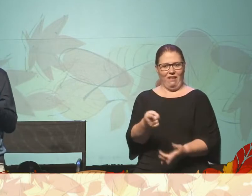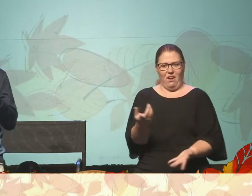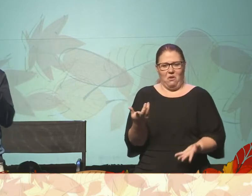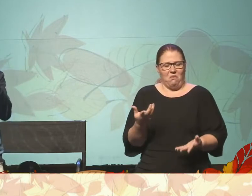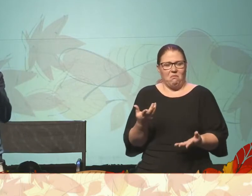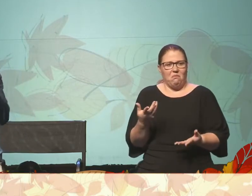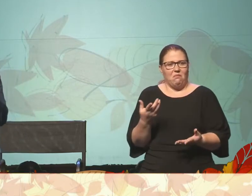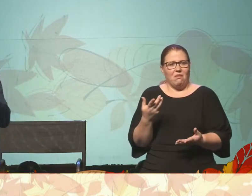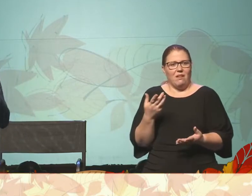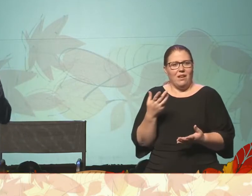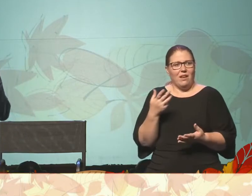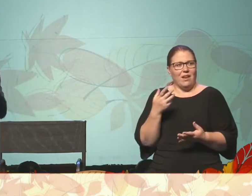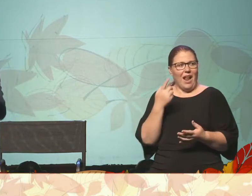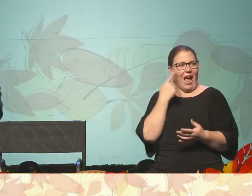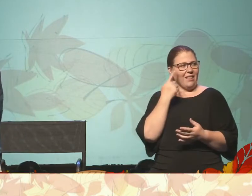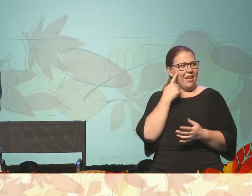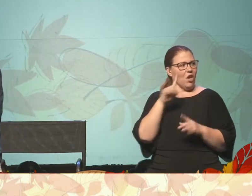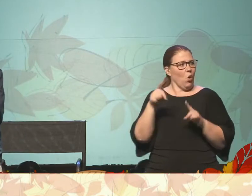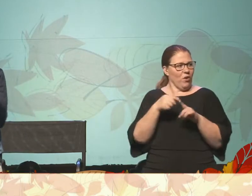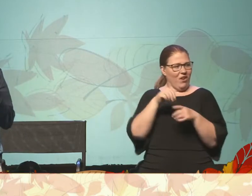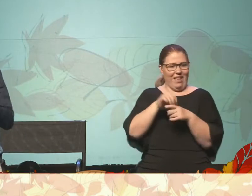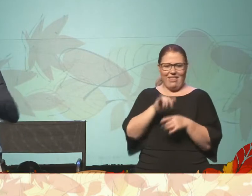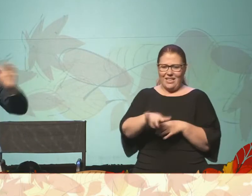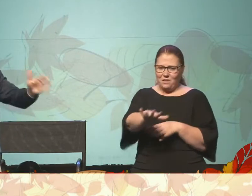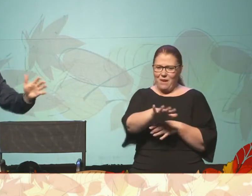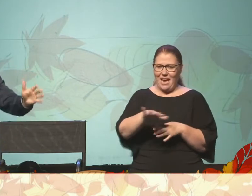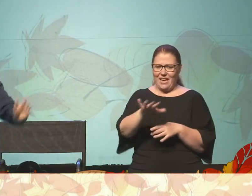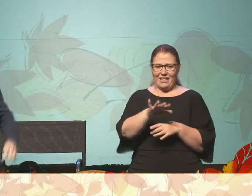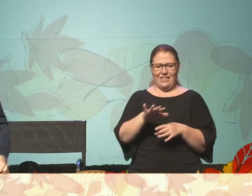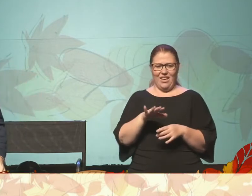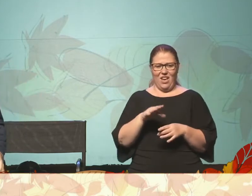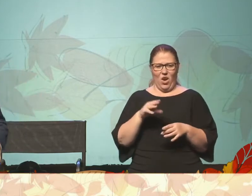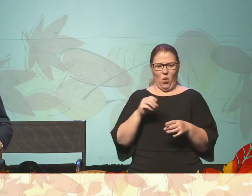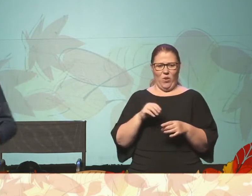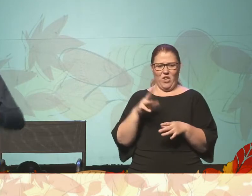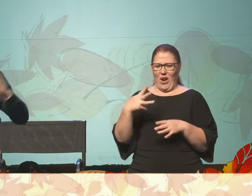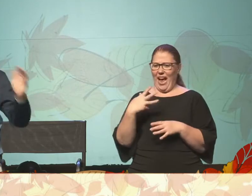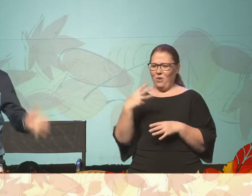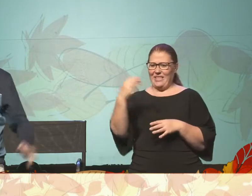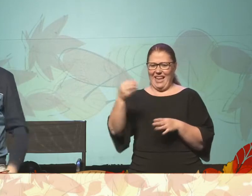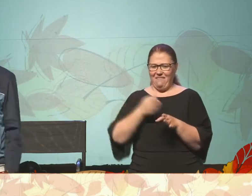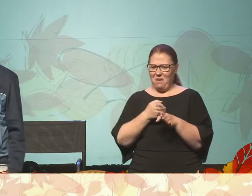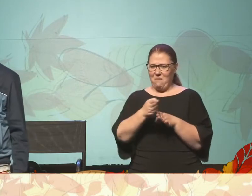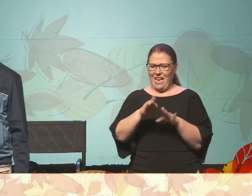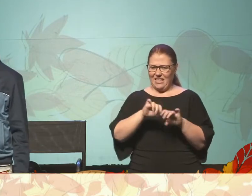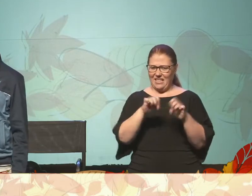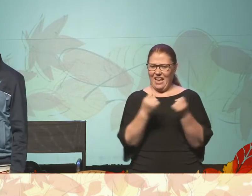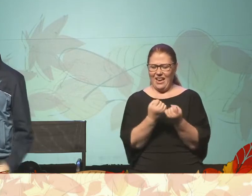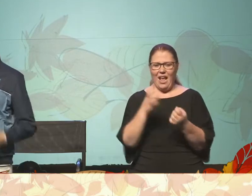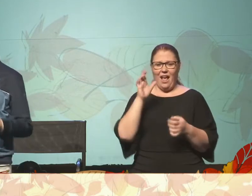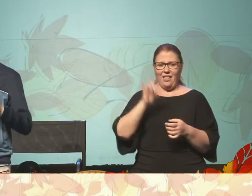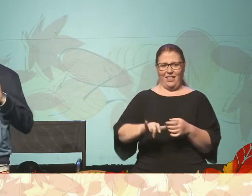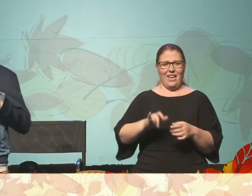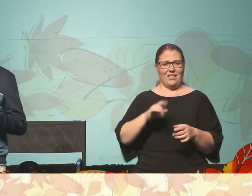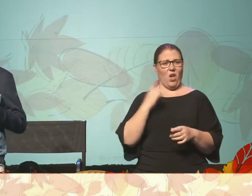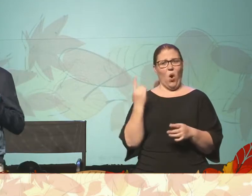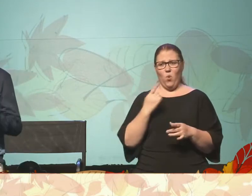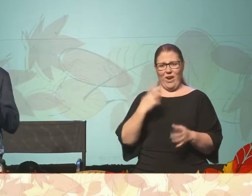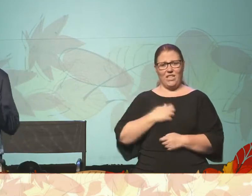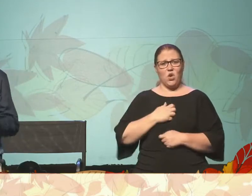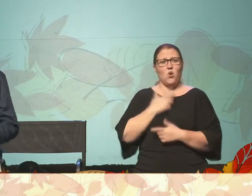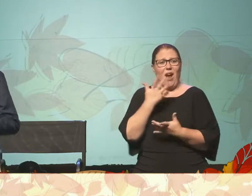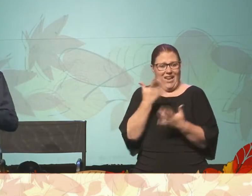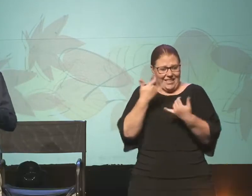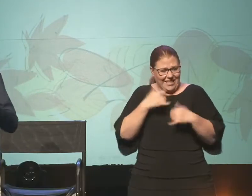And here's what I think. Like, when you're in that space, when you're in the margins of society, there's always a cry. And that cry, I believe,